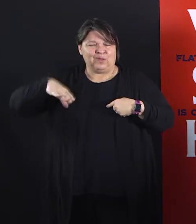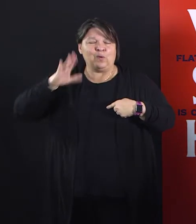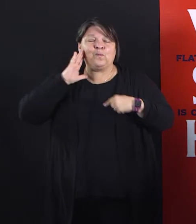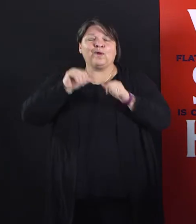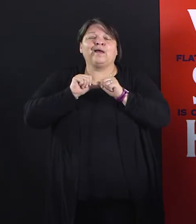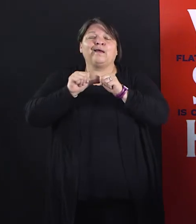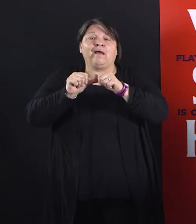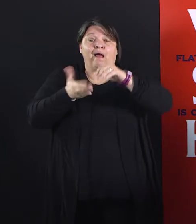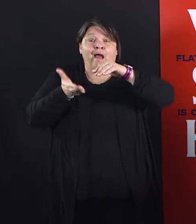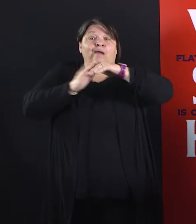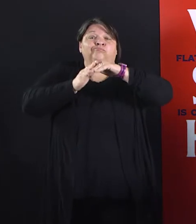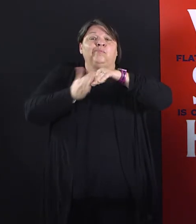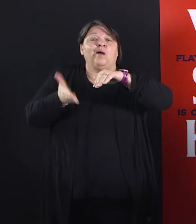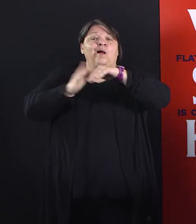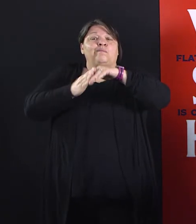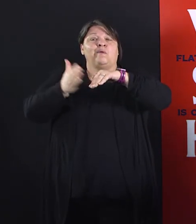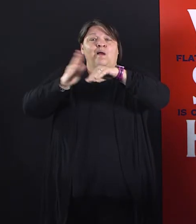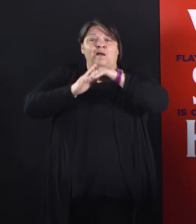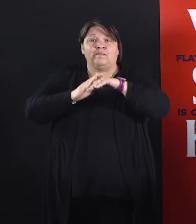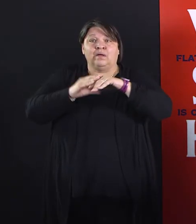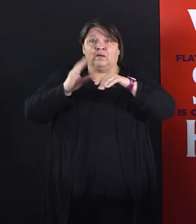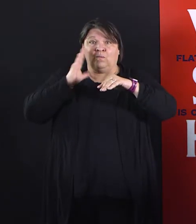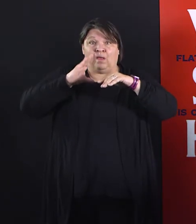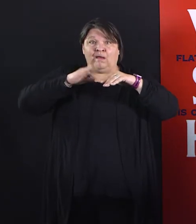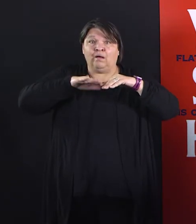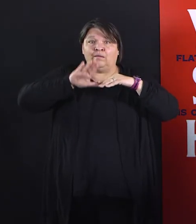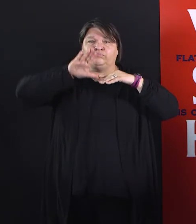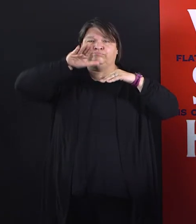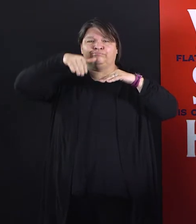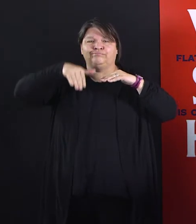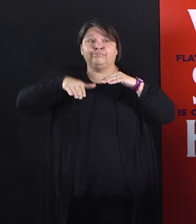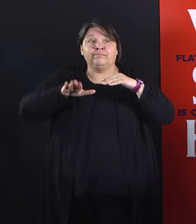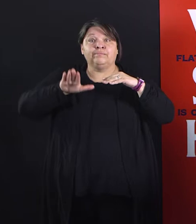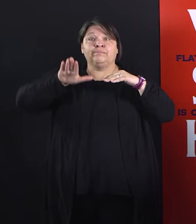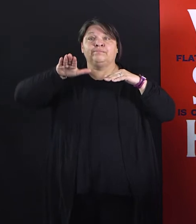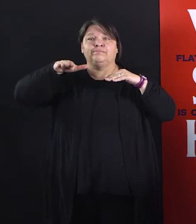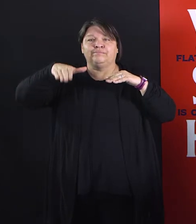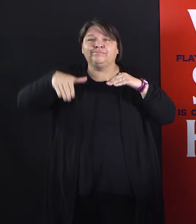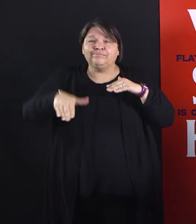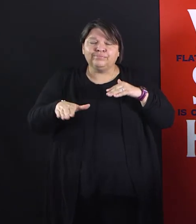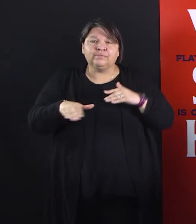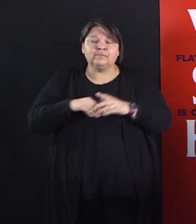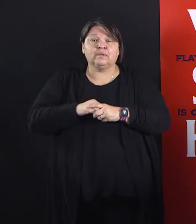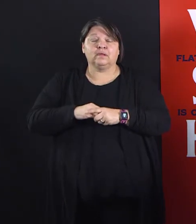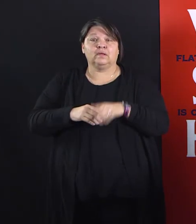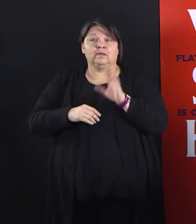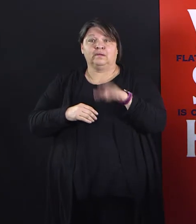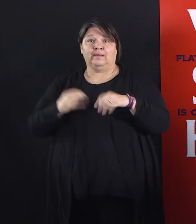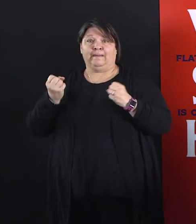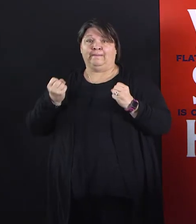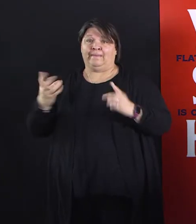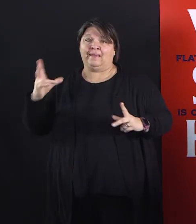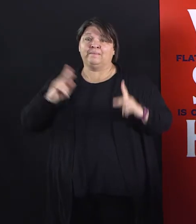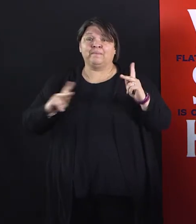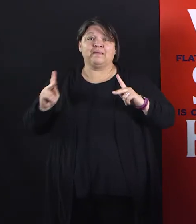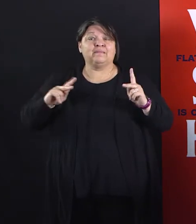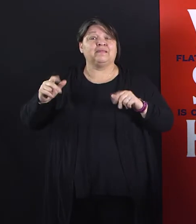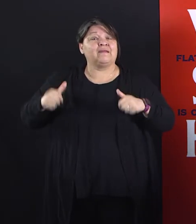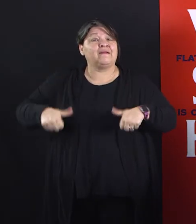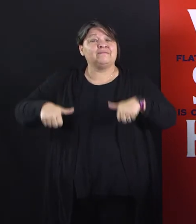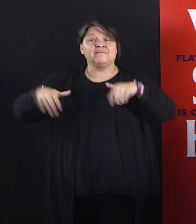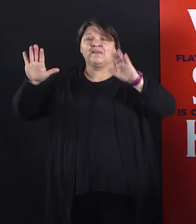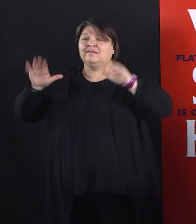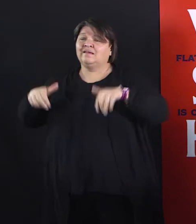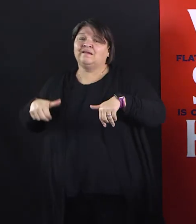shortly and begin to flatten it because I want to thank you all who are sacrificing so much and who are following the